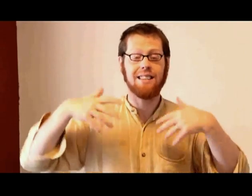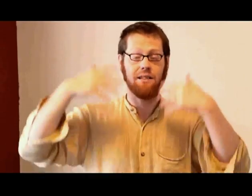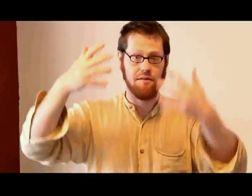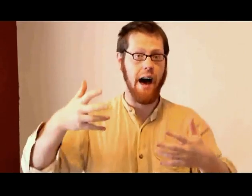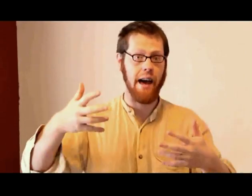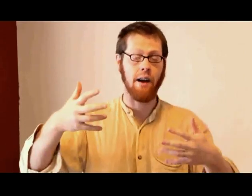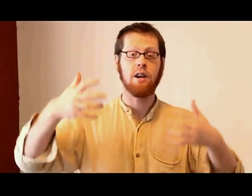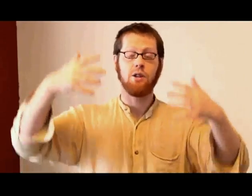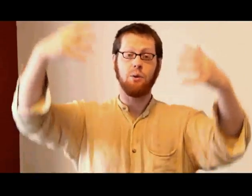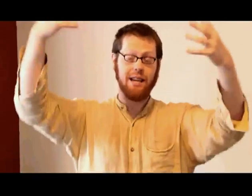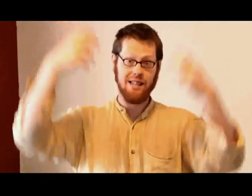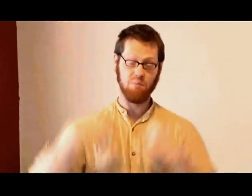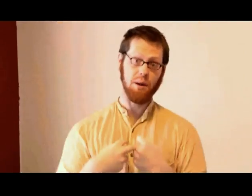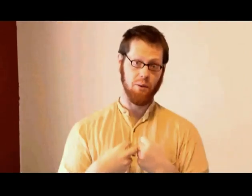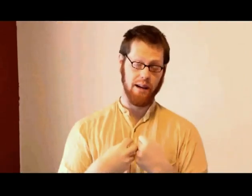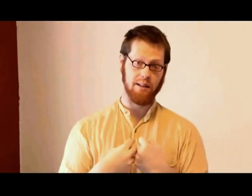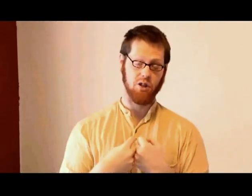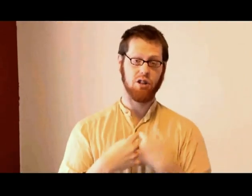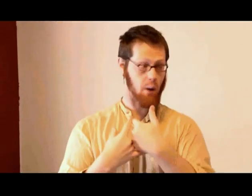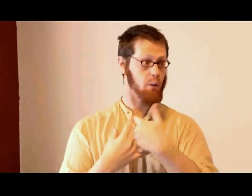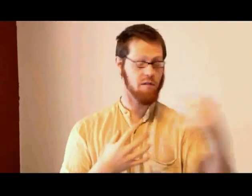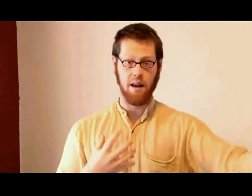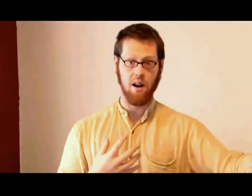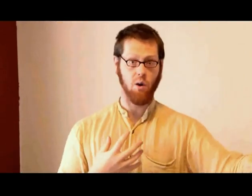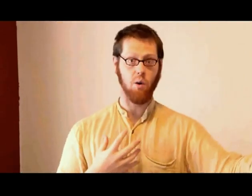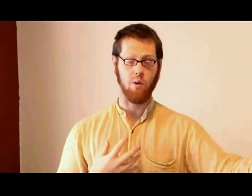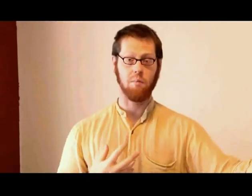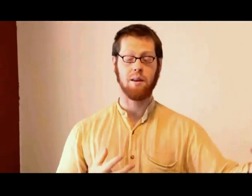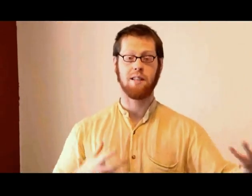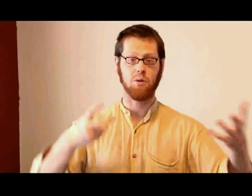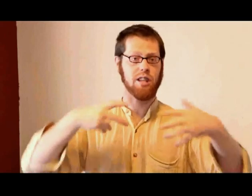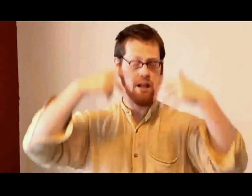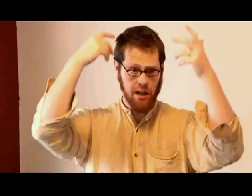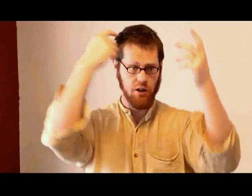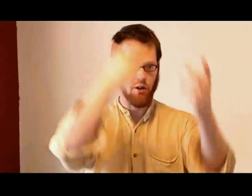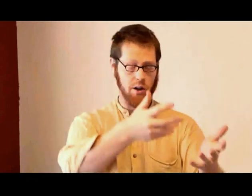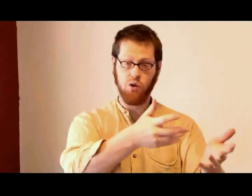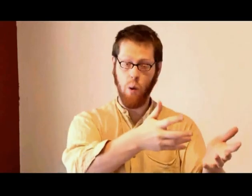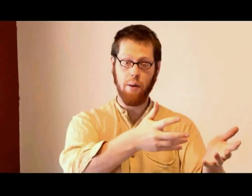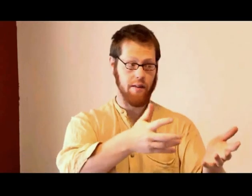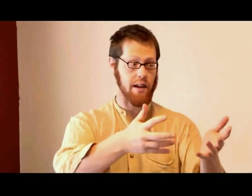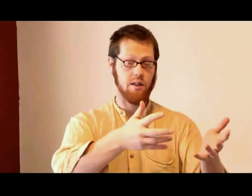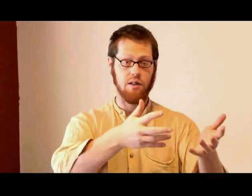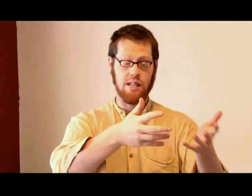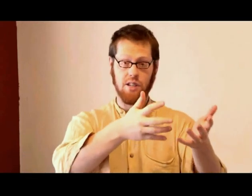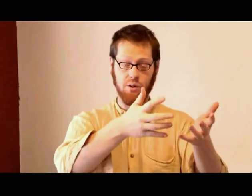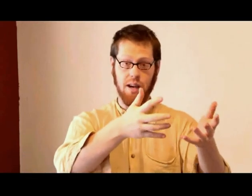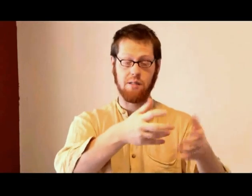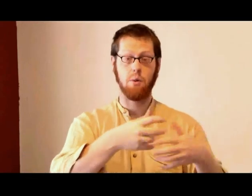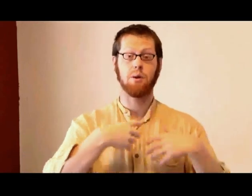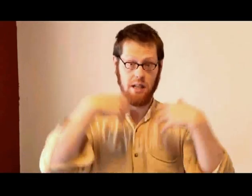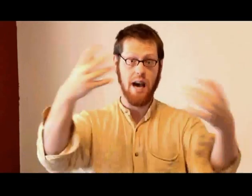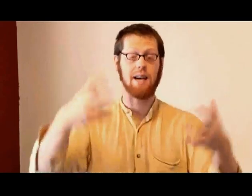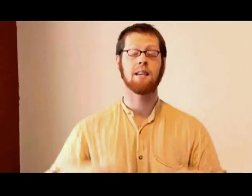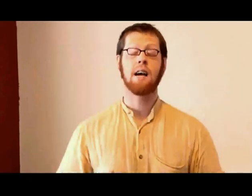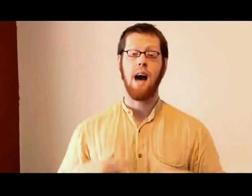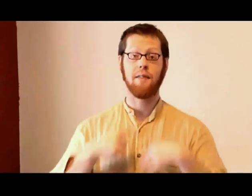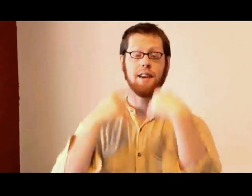testifying to an experience, just like it would have been in a courtroom. And someone said, are you swearing this? Is this your testimony? He said, yes. And the